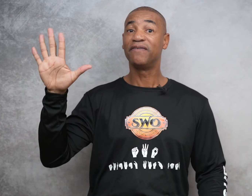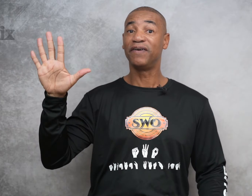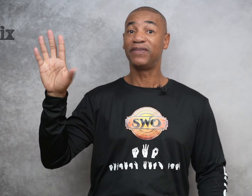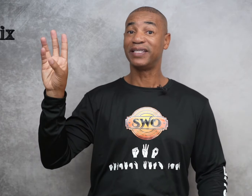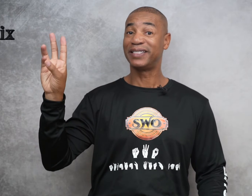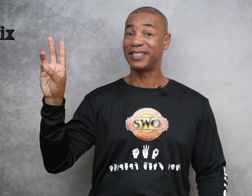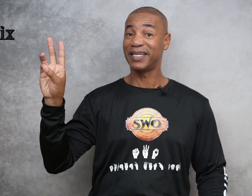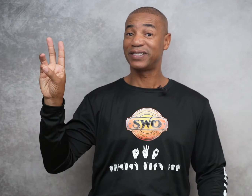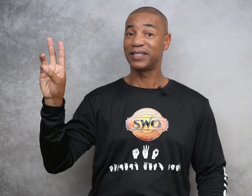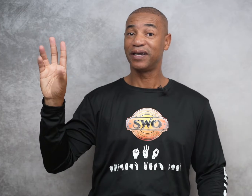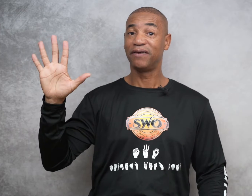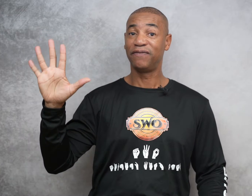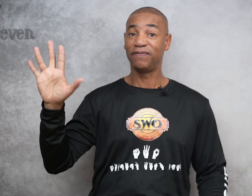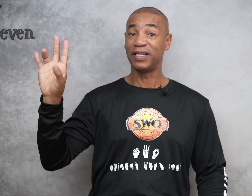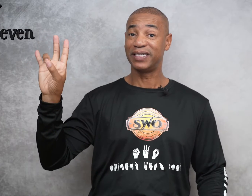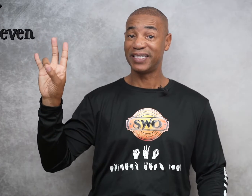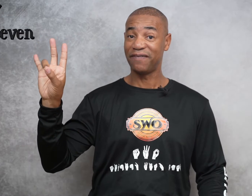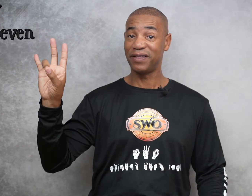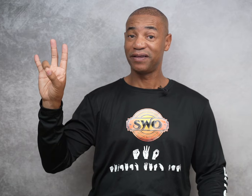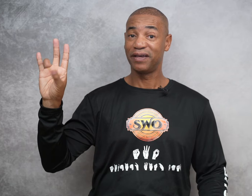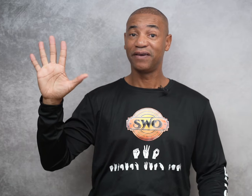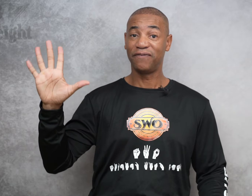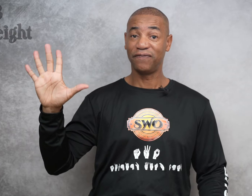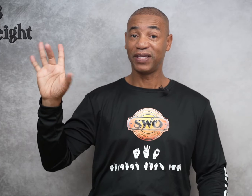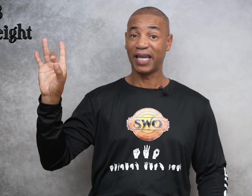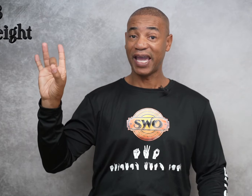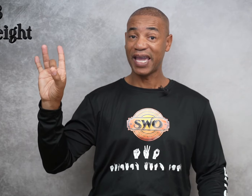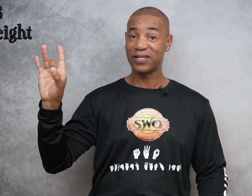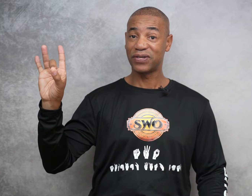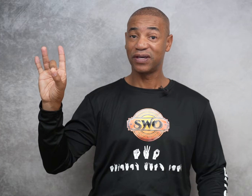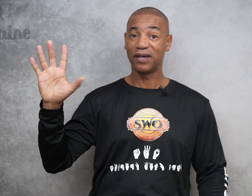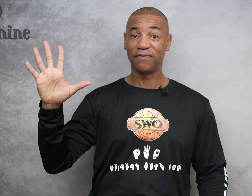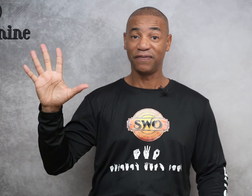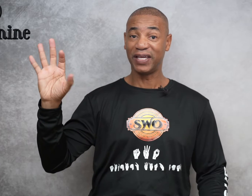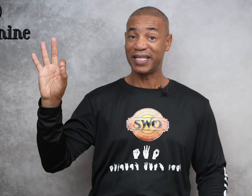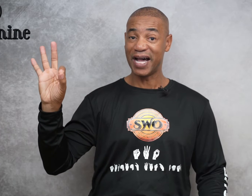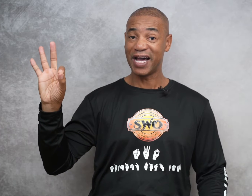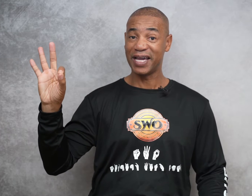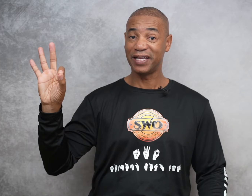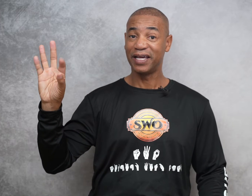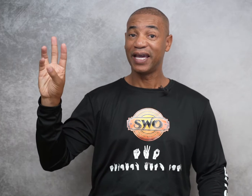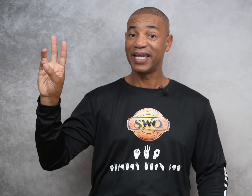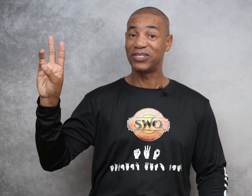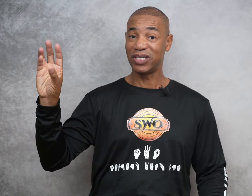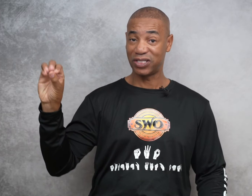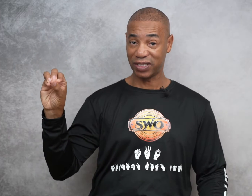56, 57, 58, 59, and 60.